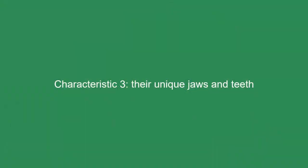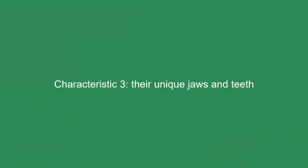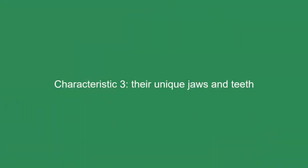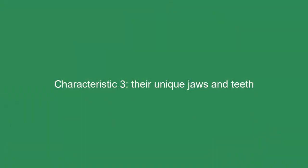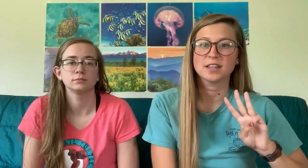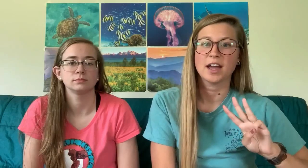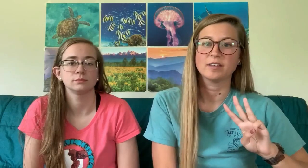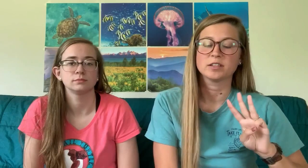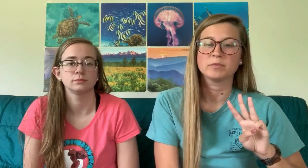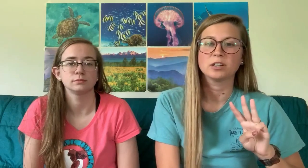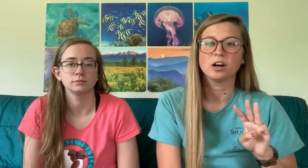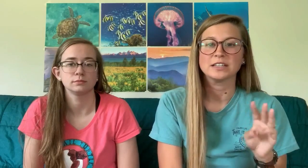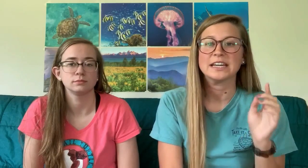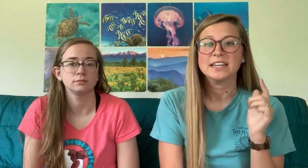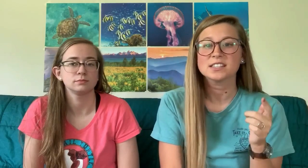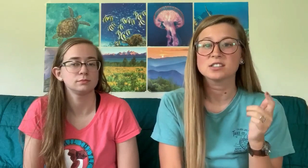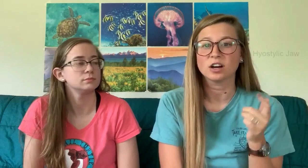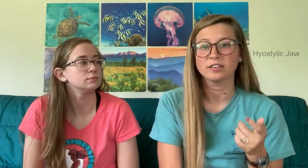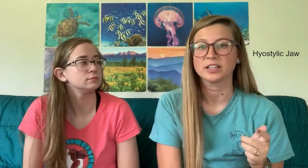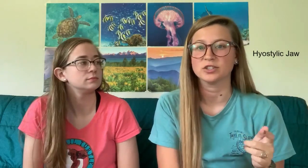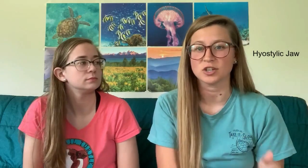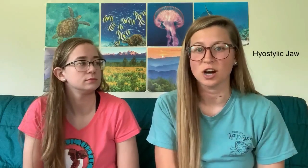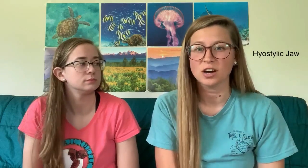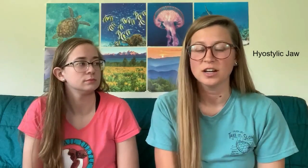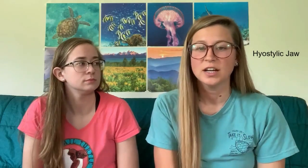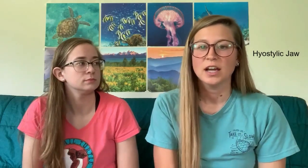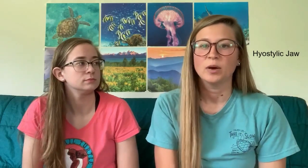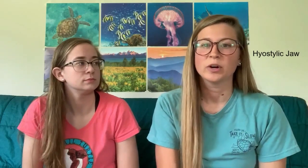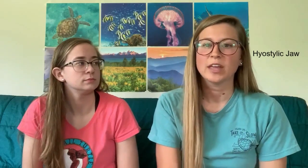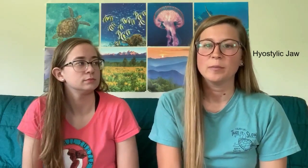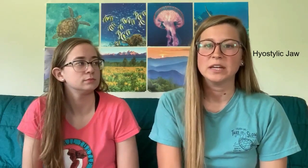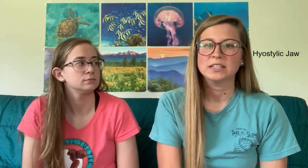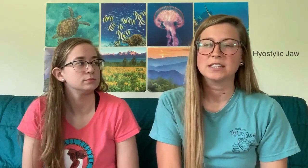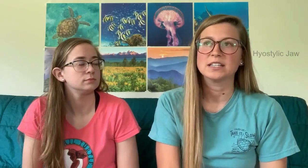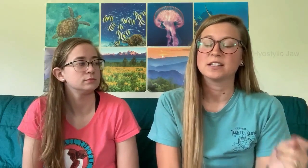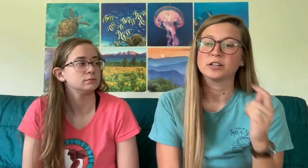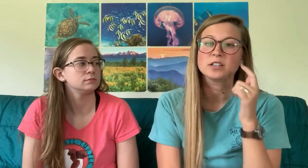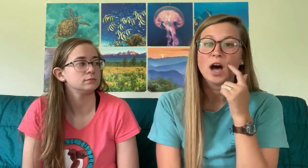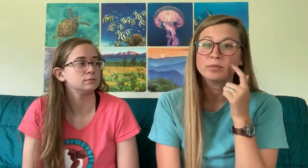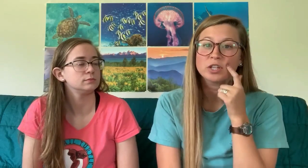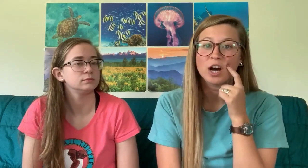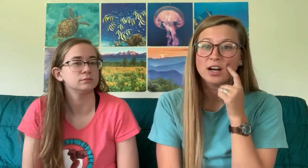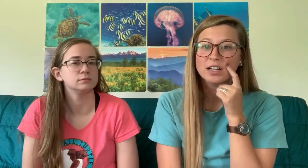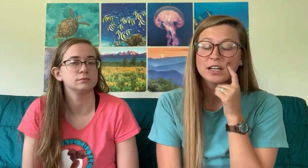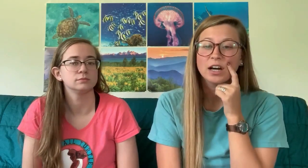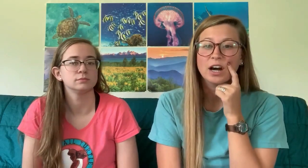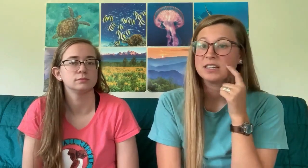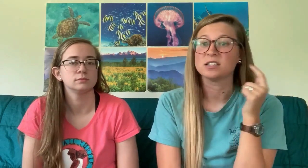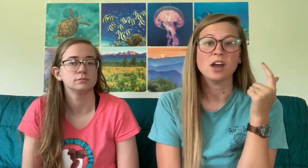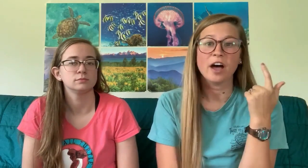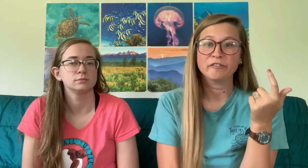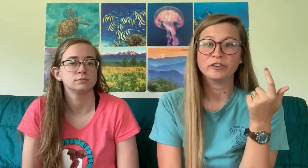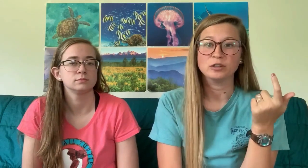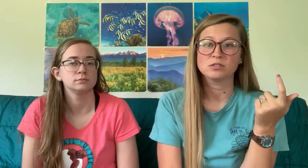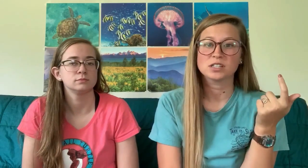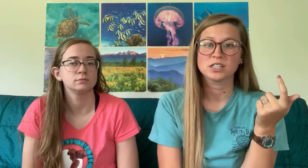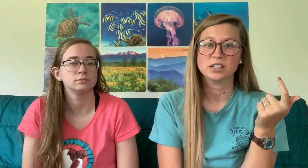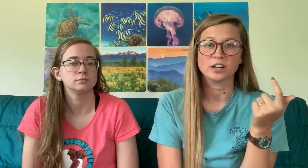They have something called a histolic jaw. And what that means is their top jaw is not fused to their